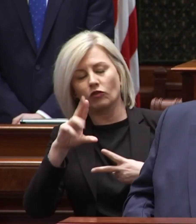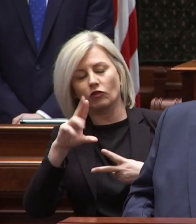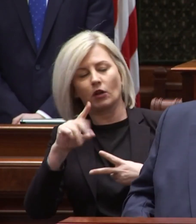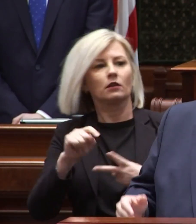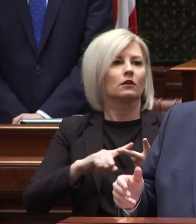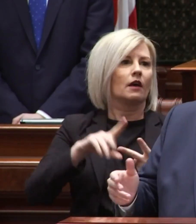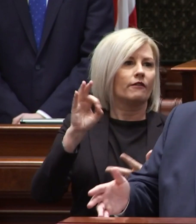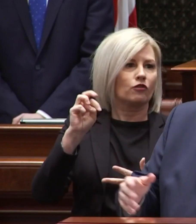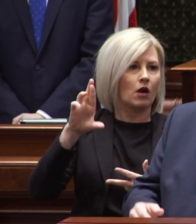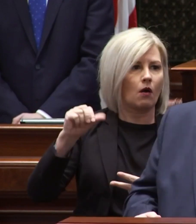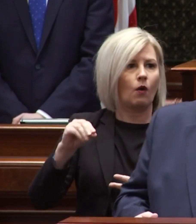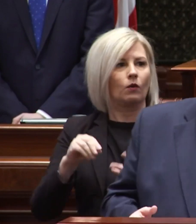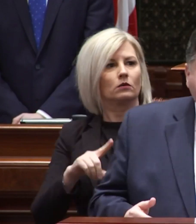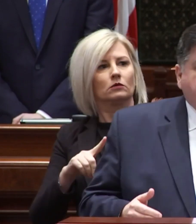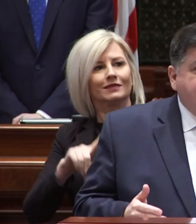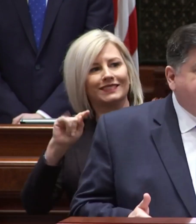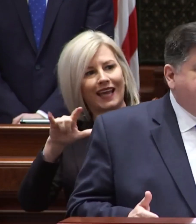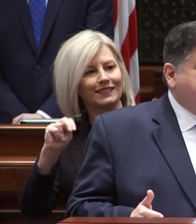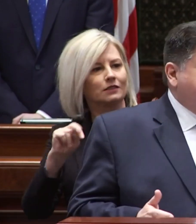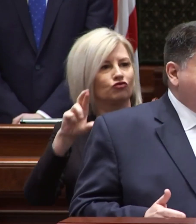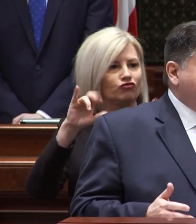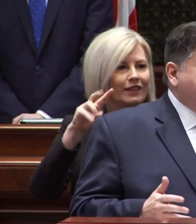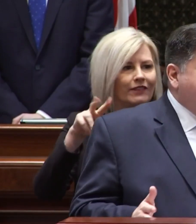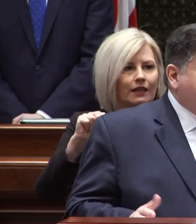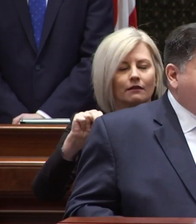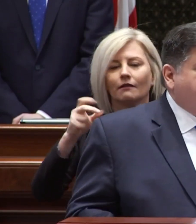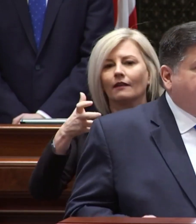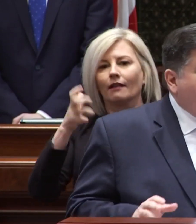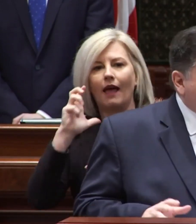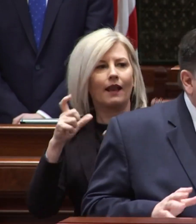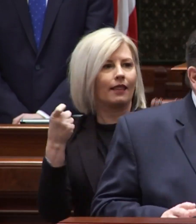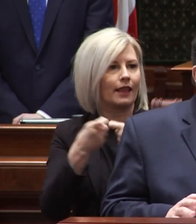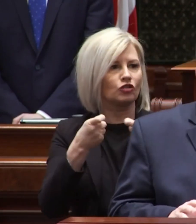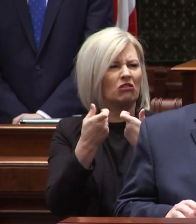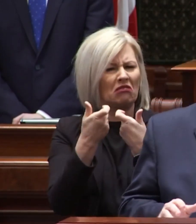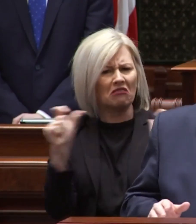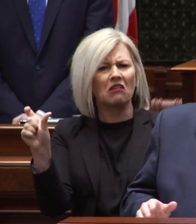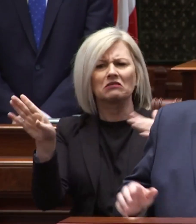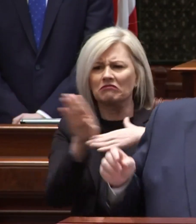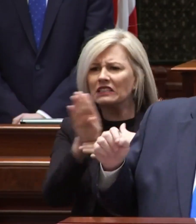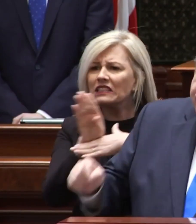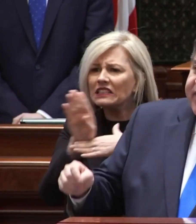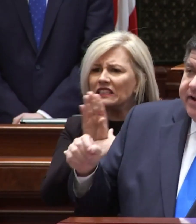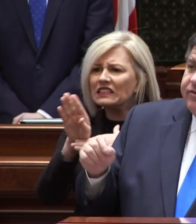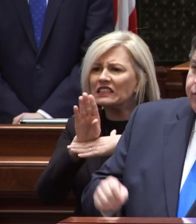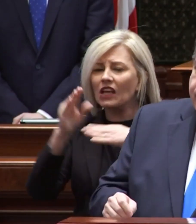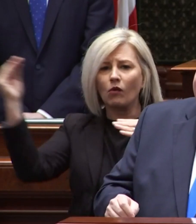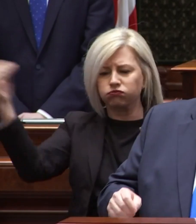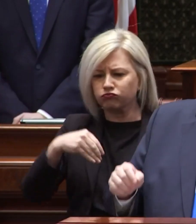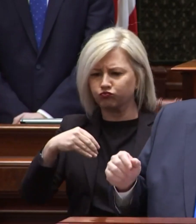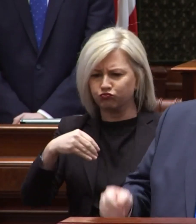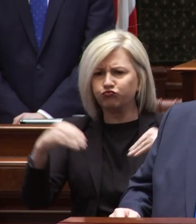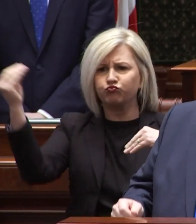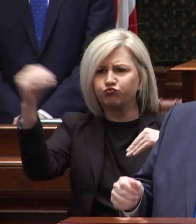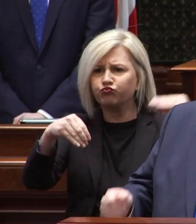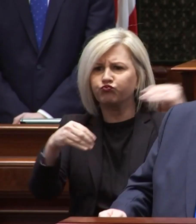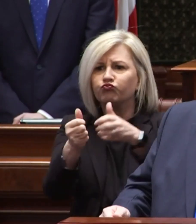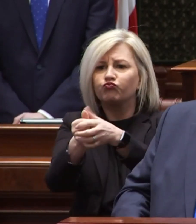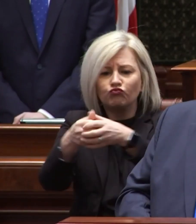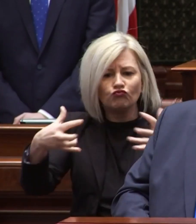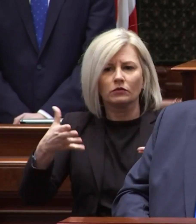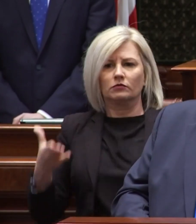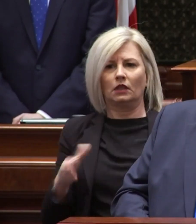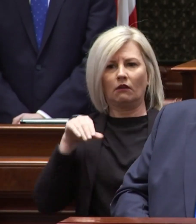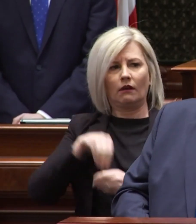ferrero to tyson to rivian to lion electric large businesses are moving to and expanding